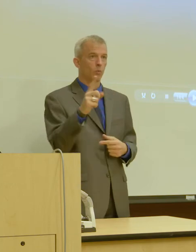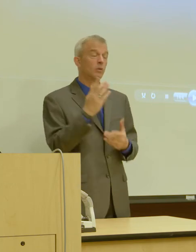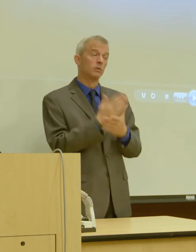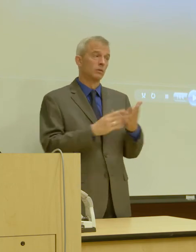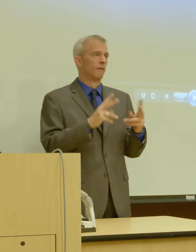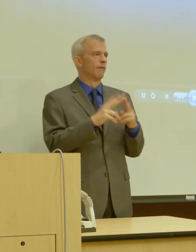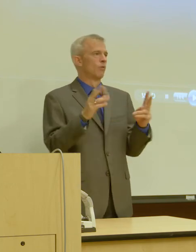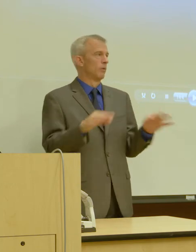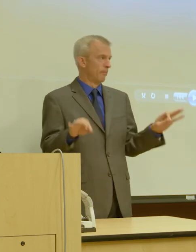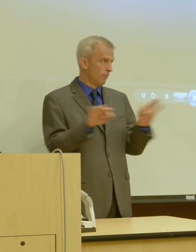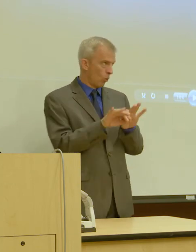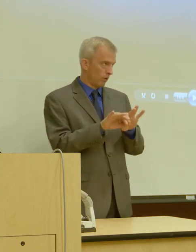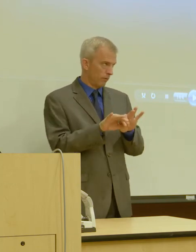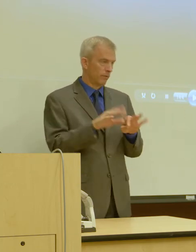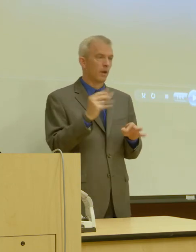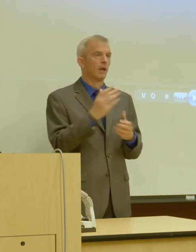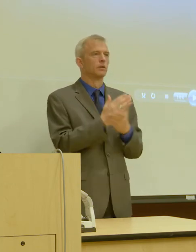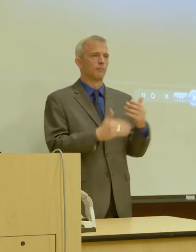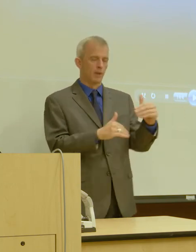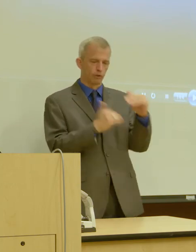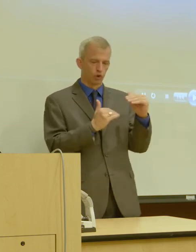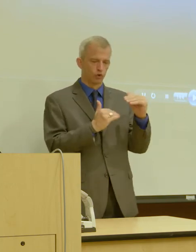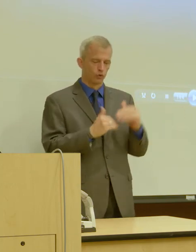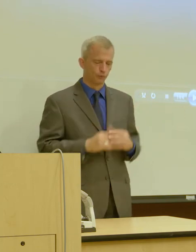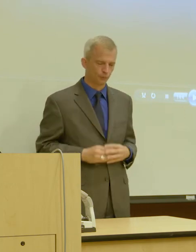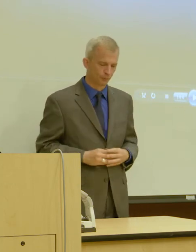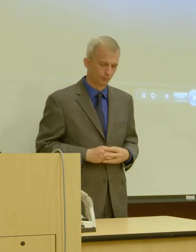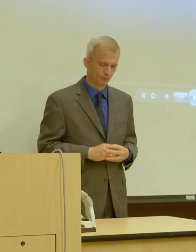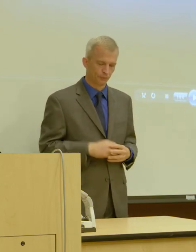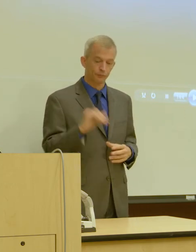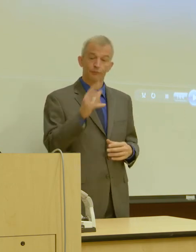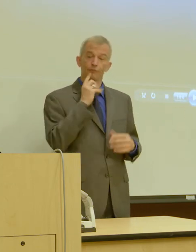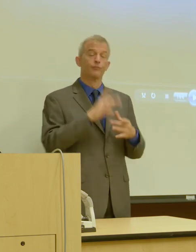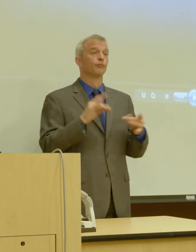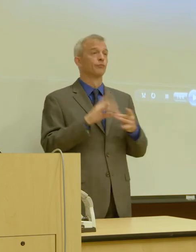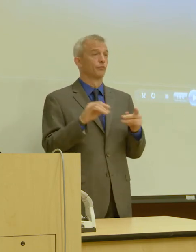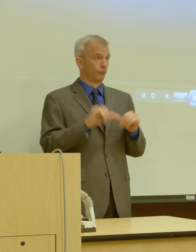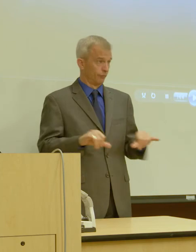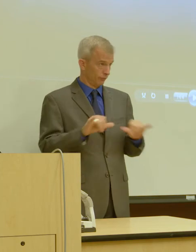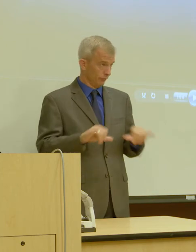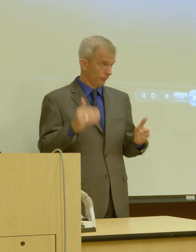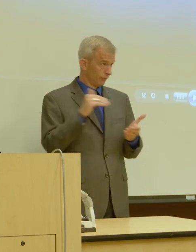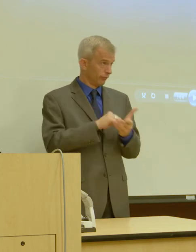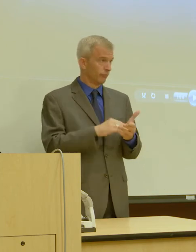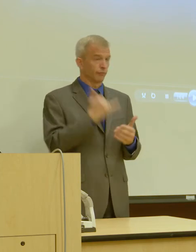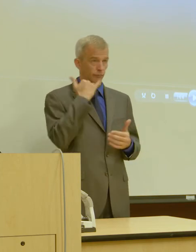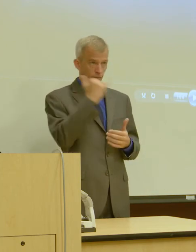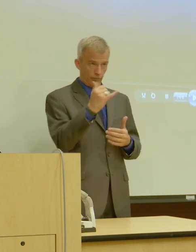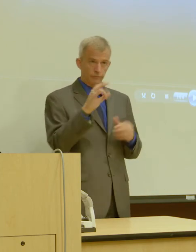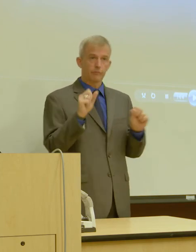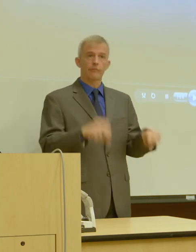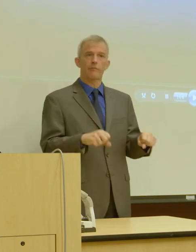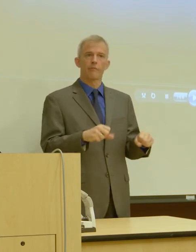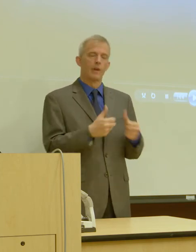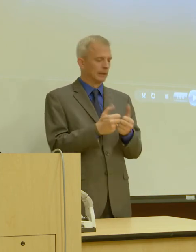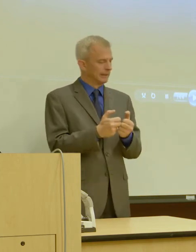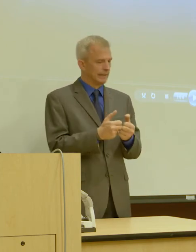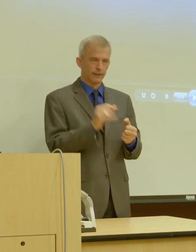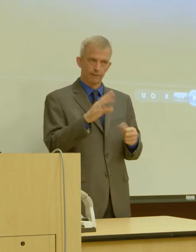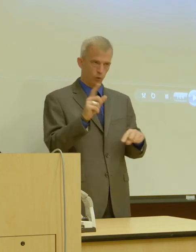very important and some limitations. As has been said time and time again this morning, call if you can, text if you can't.